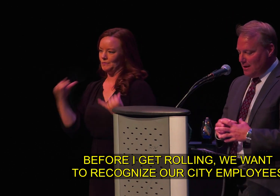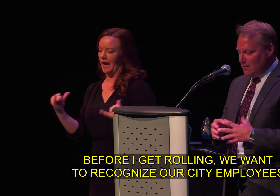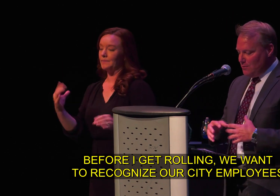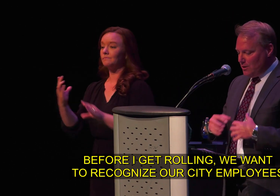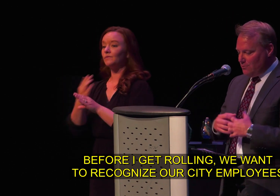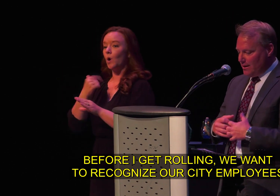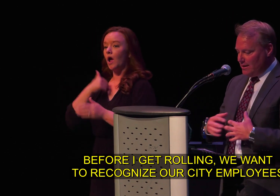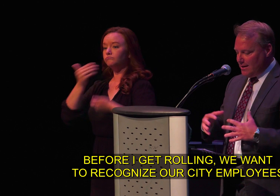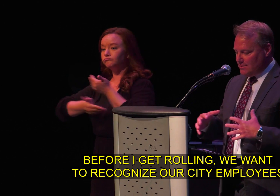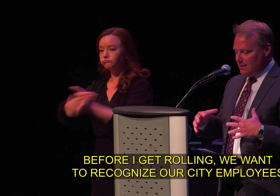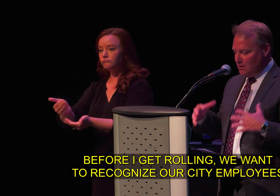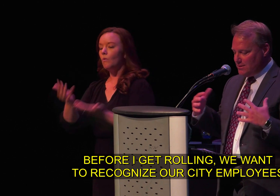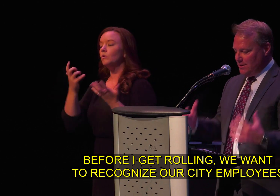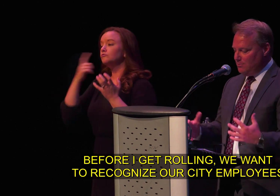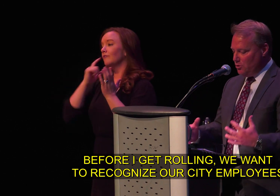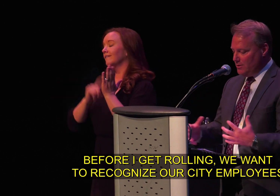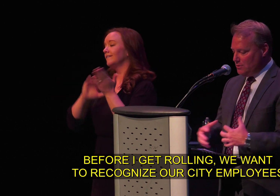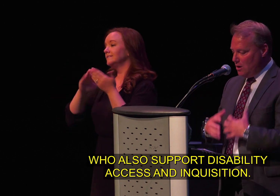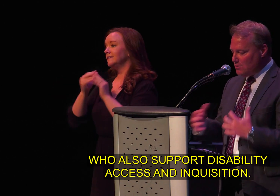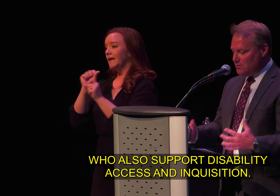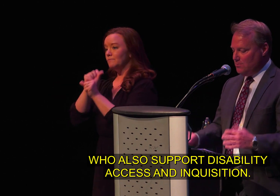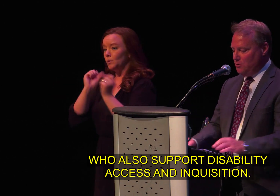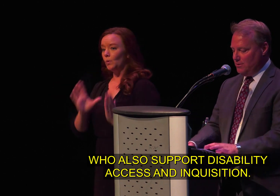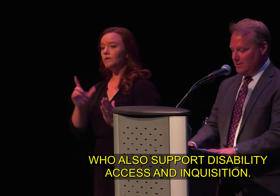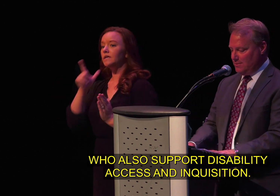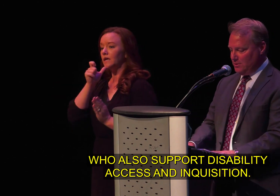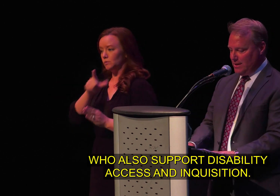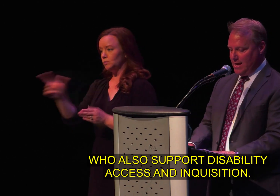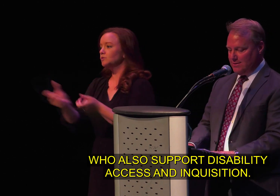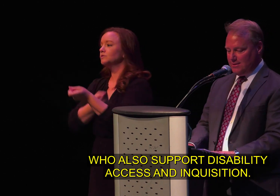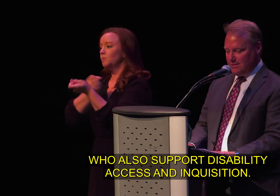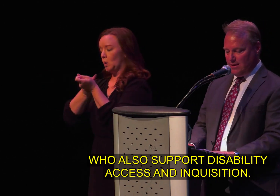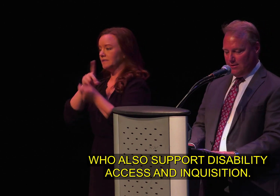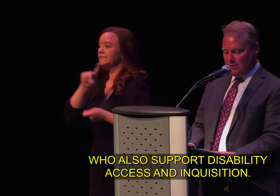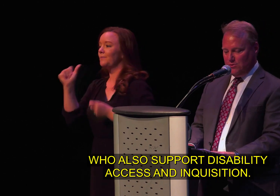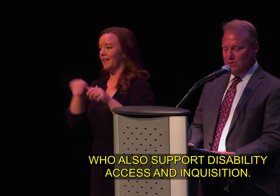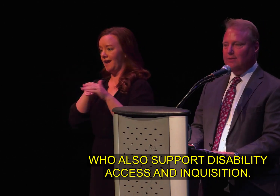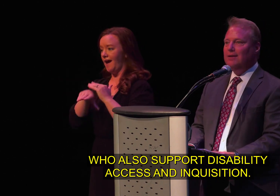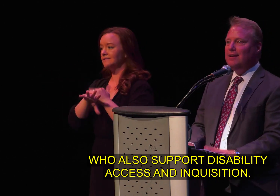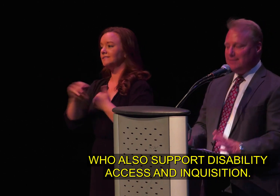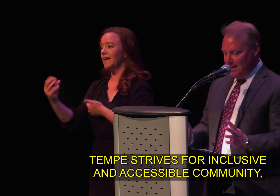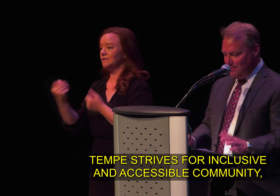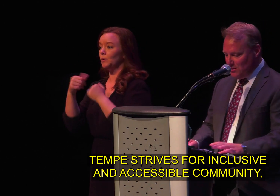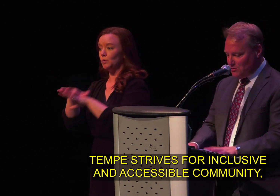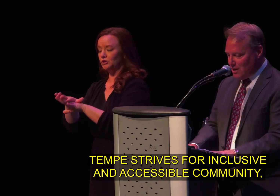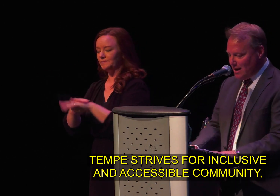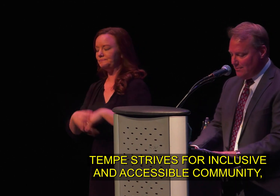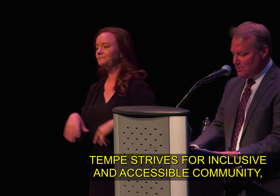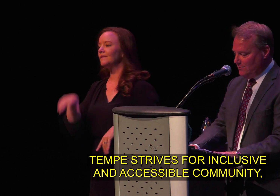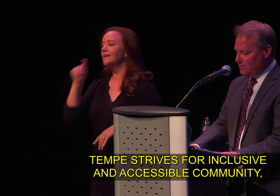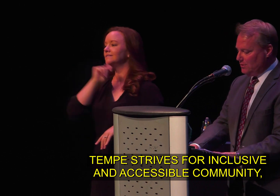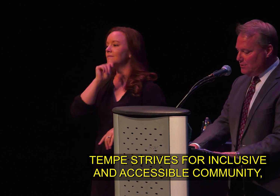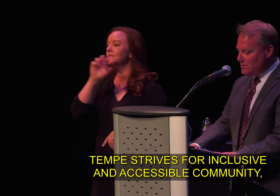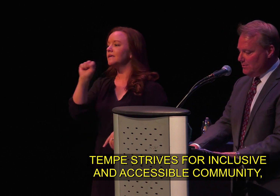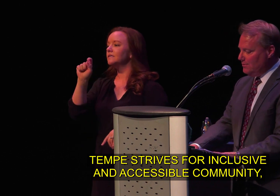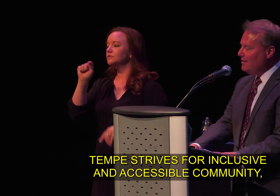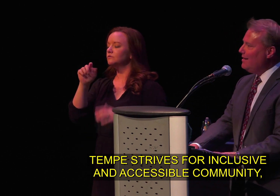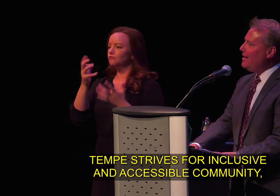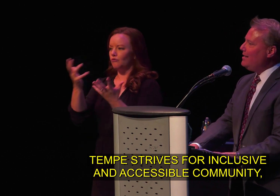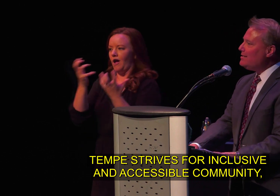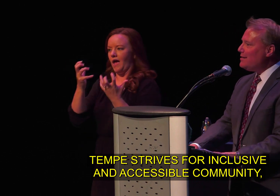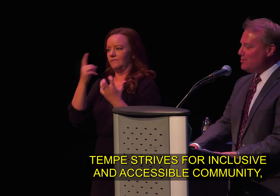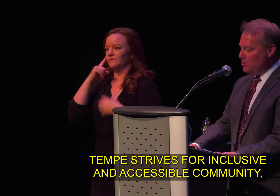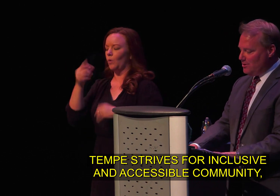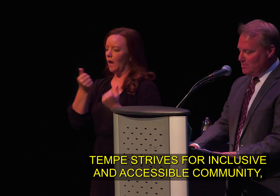rolling, we want to recognize our city employees who also support disability access and inclusion. Tempe strives for an inclusive